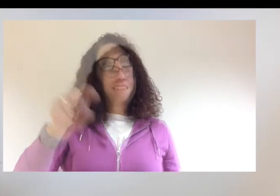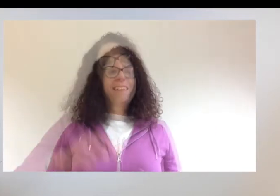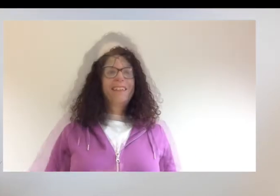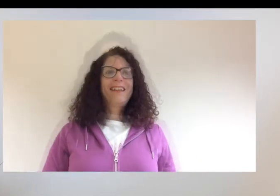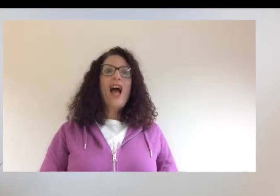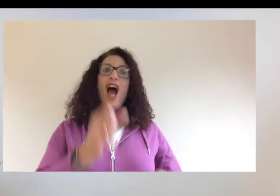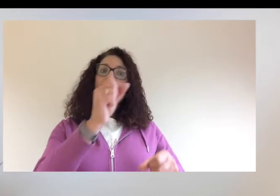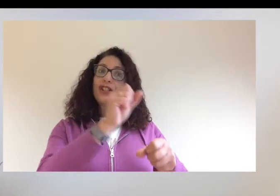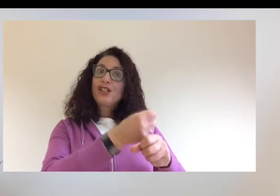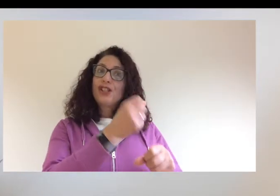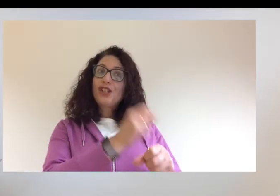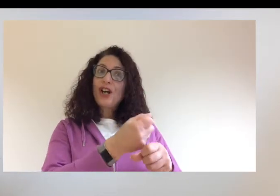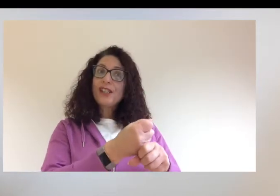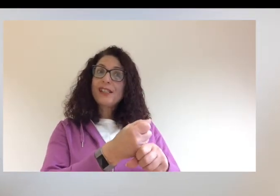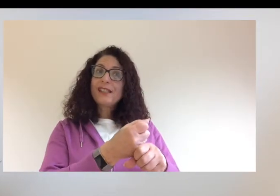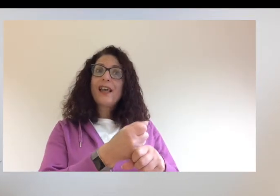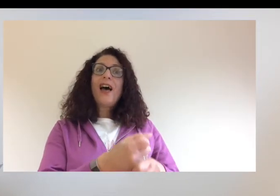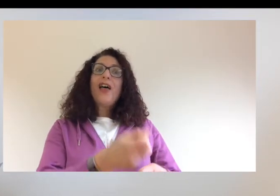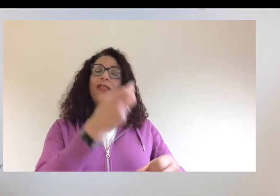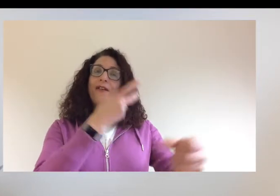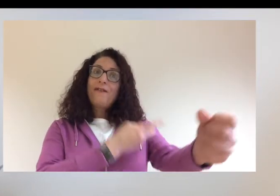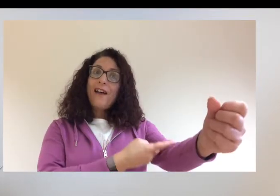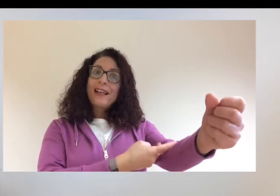Does the vaccine work for everyone?